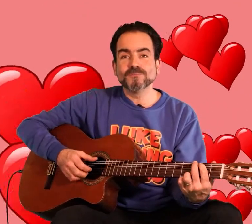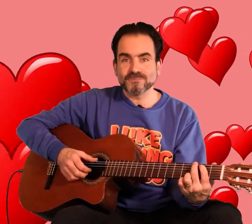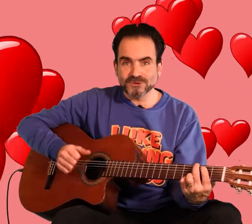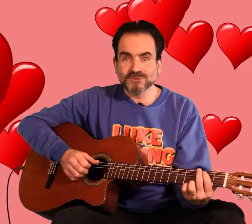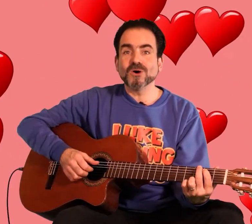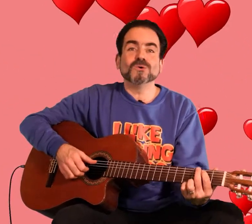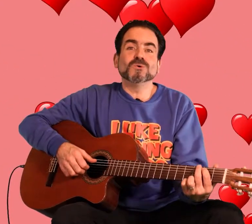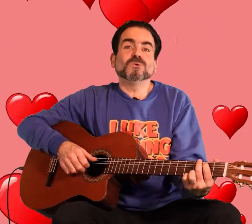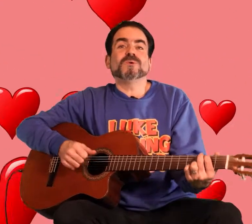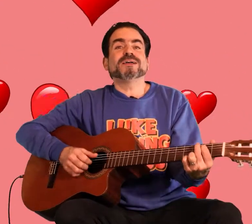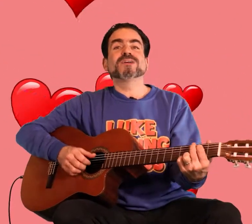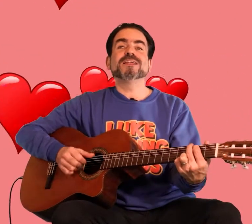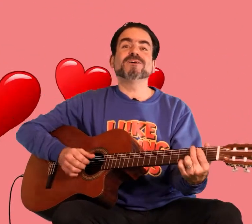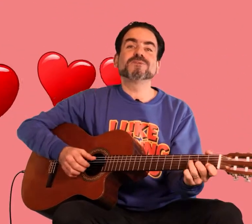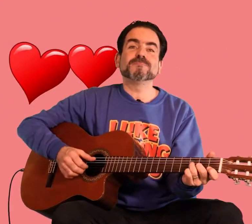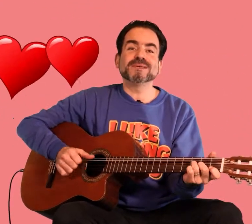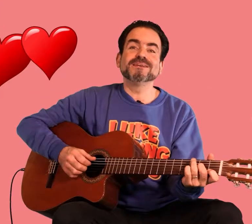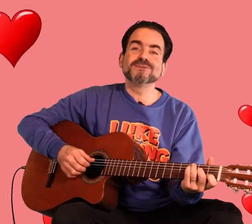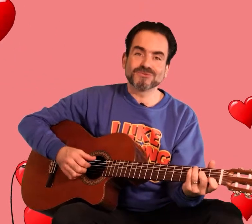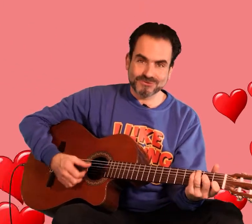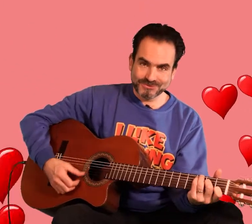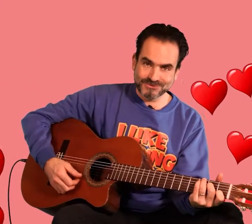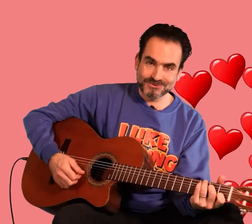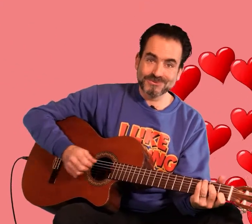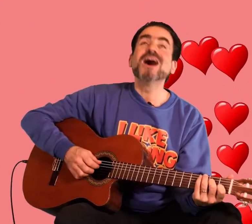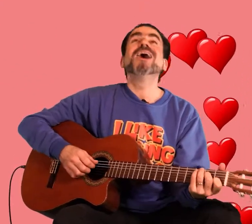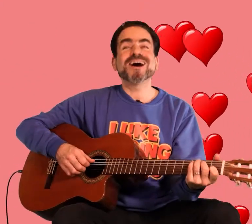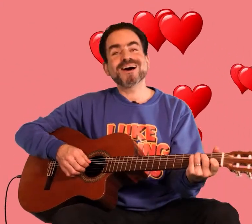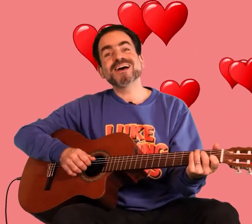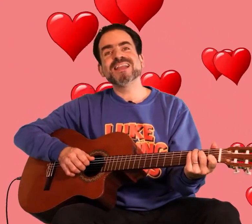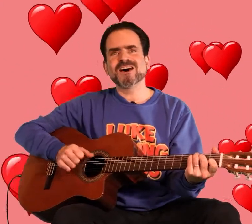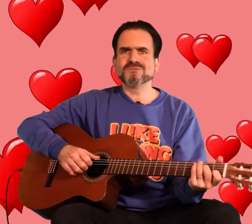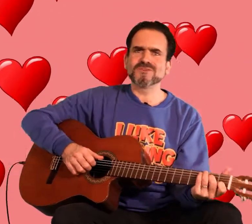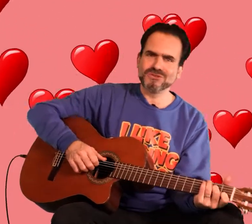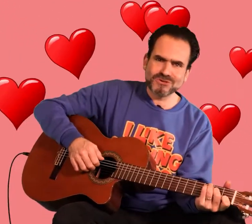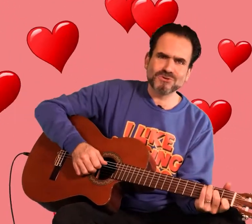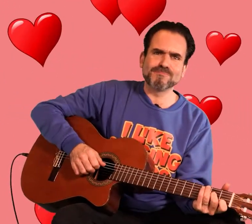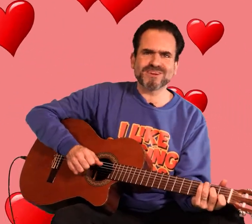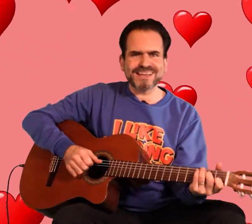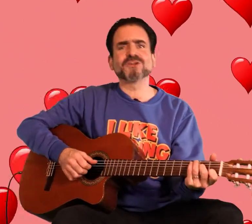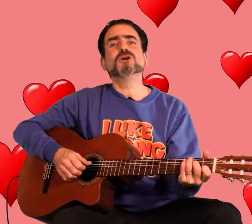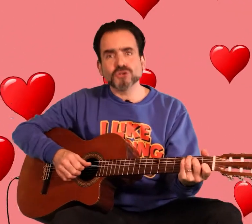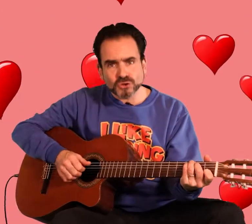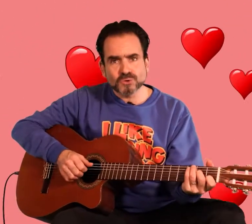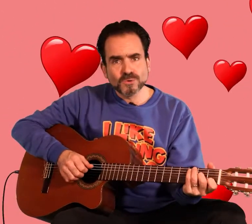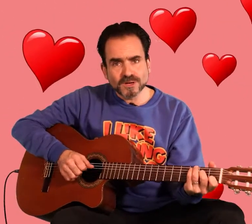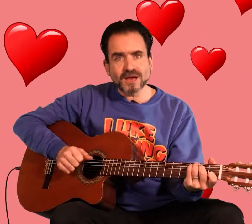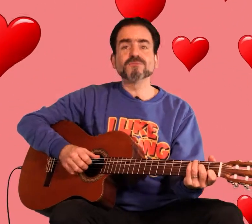you'll always love me too I love you brilliant you love